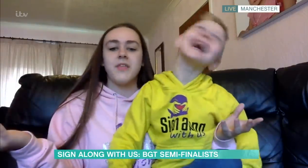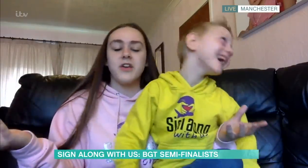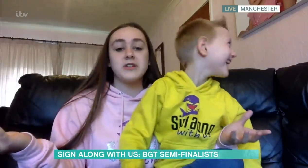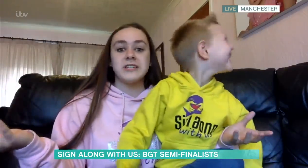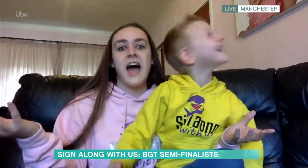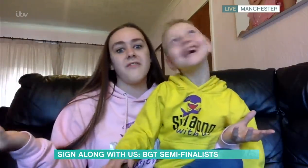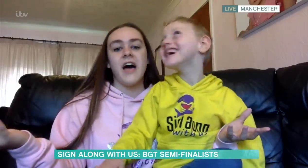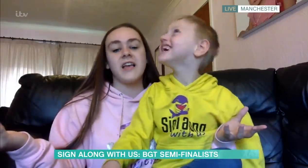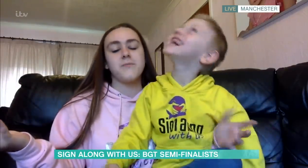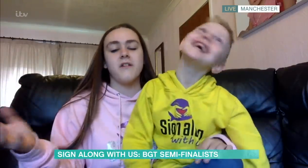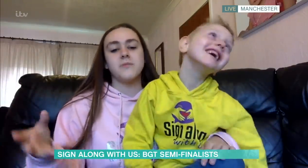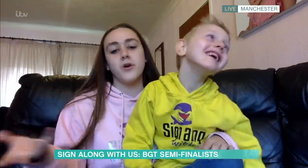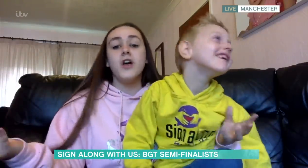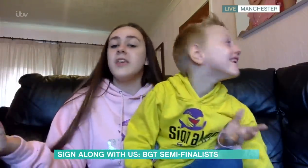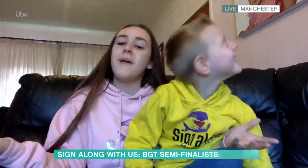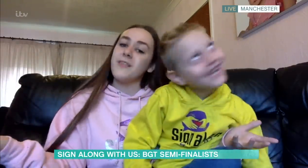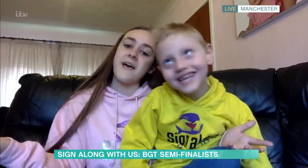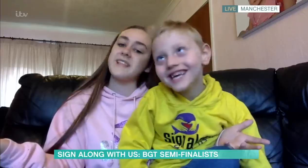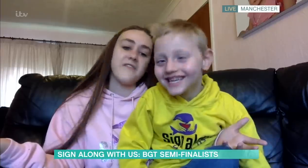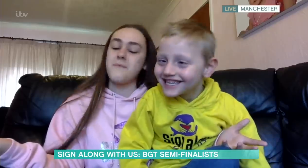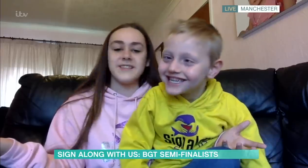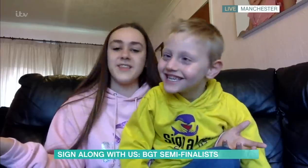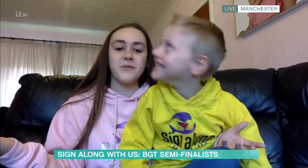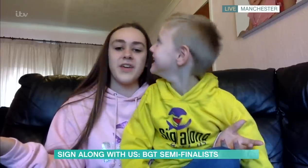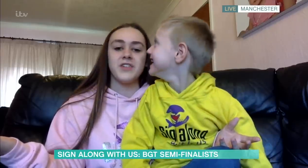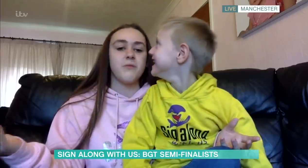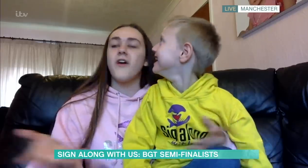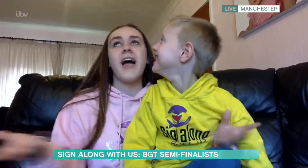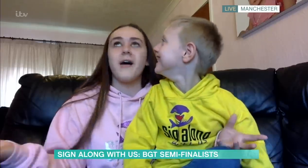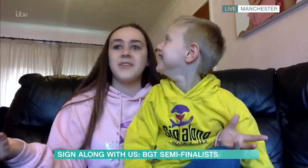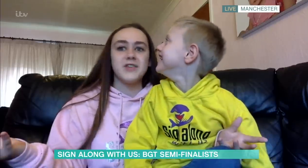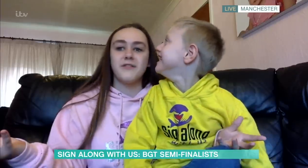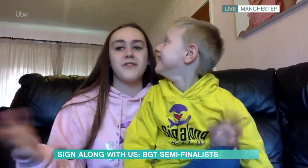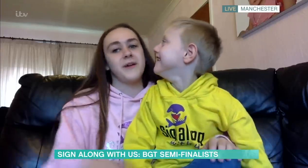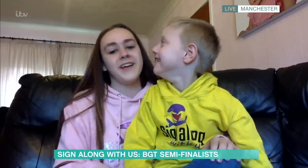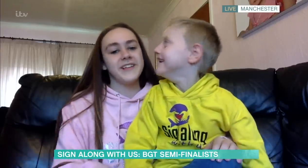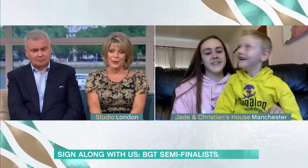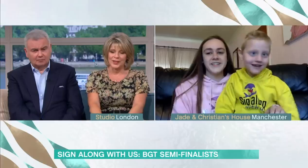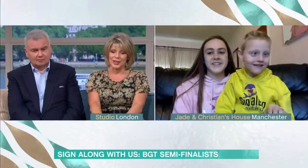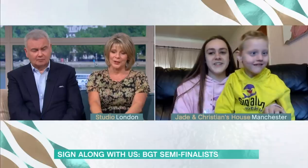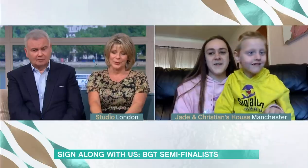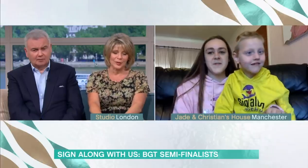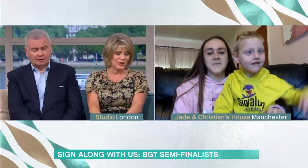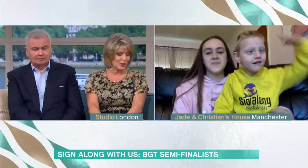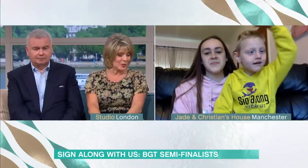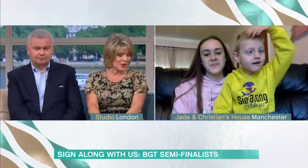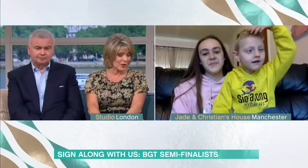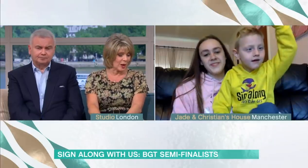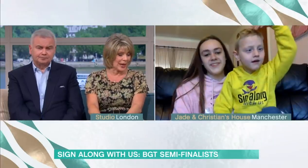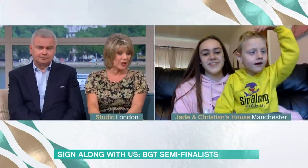that they couldn't have that experience. But you make the best out of a bad situation and we've all helped each other. You always do. You and Christian always do. And